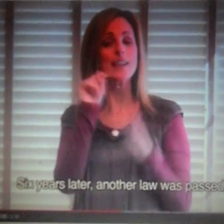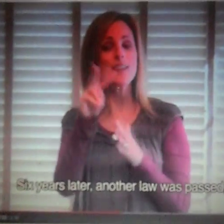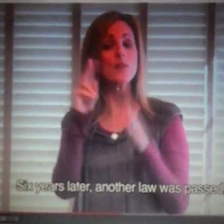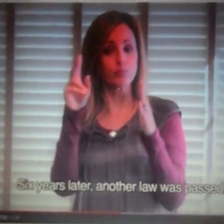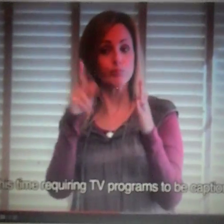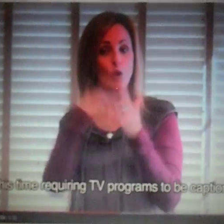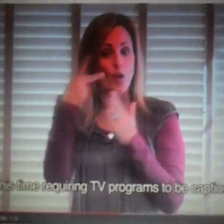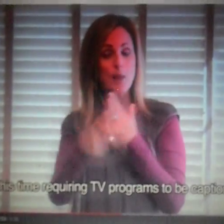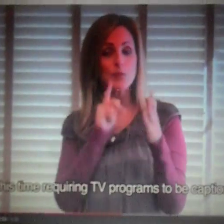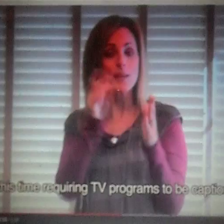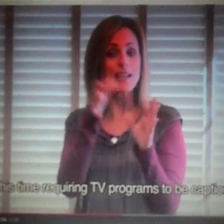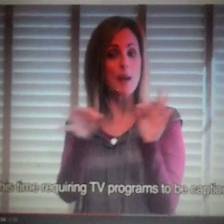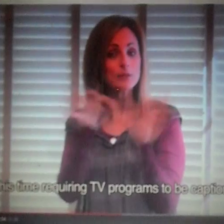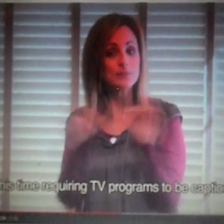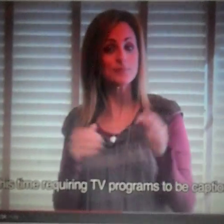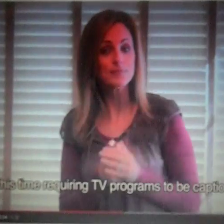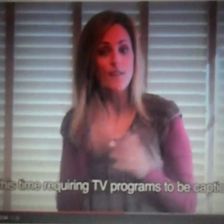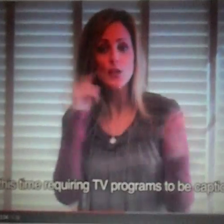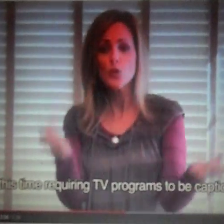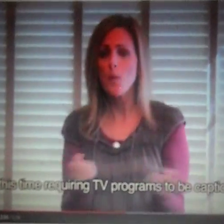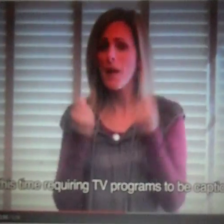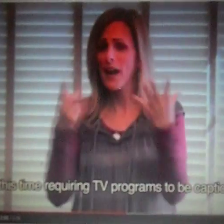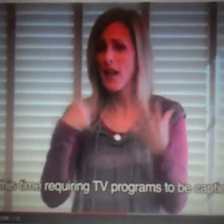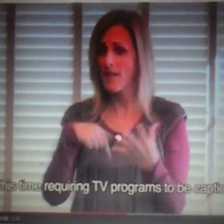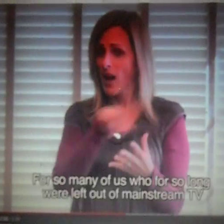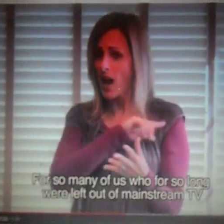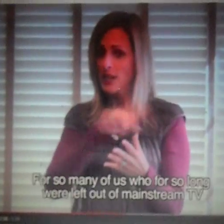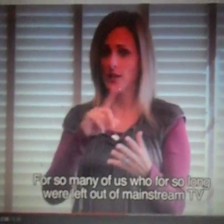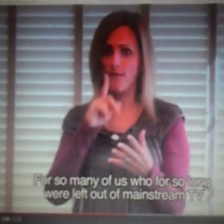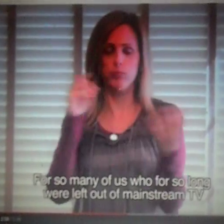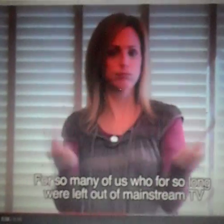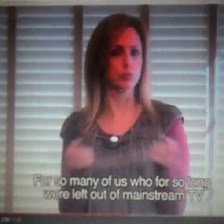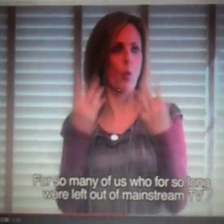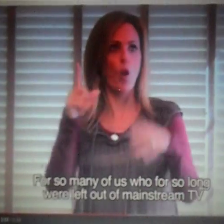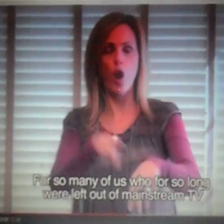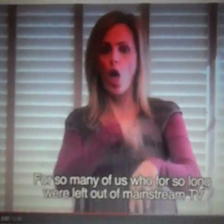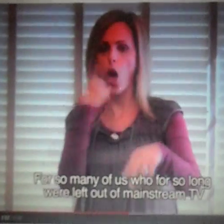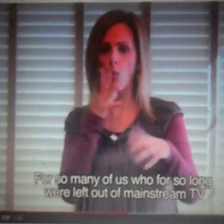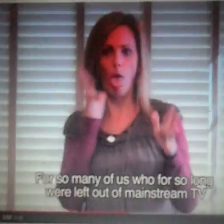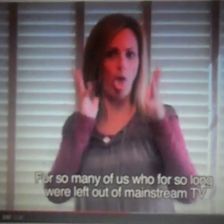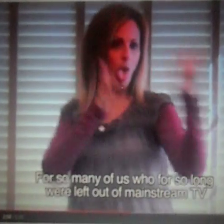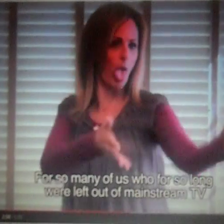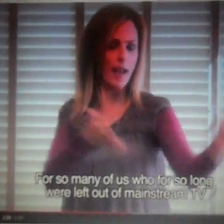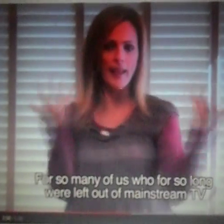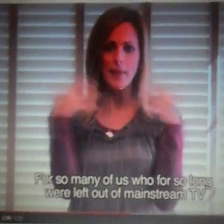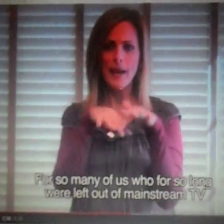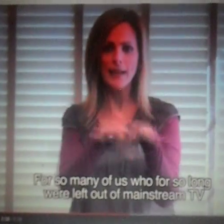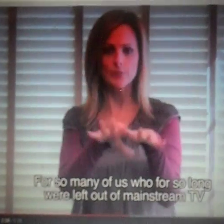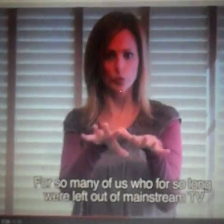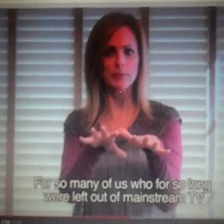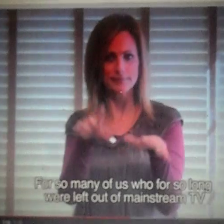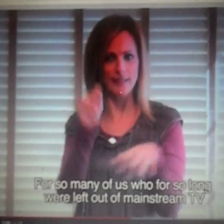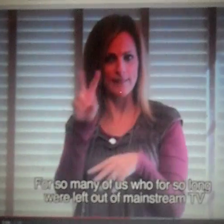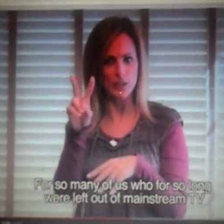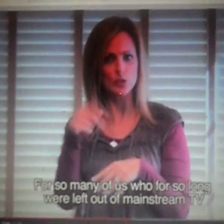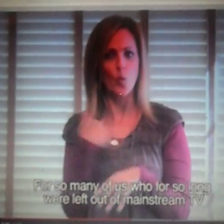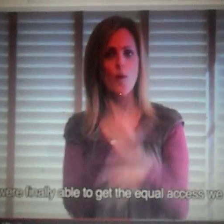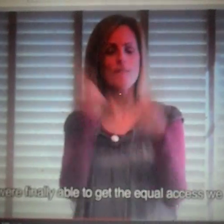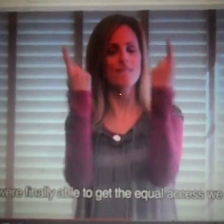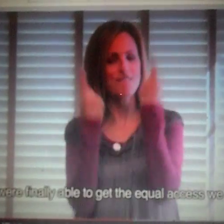passed, this time requiring TV programs to be captioned. For so many of us who for so long were left out of mainstream TV, we